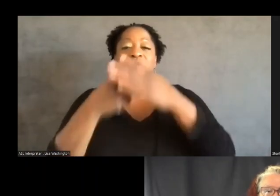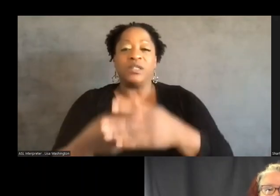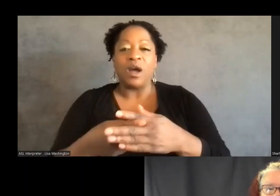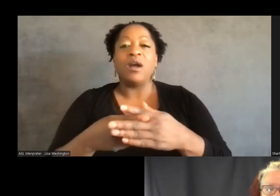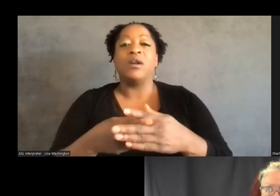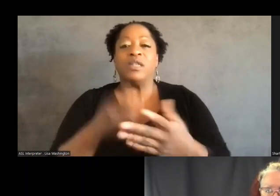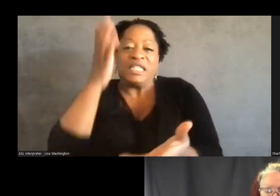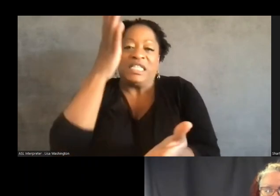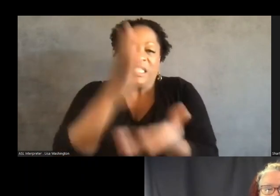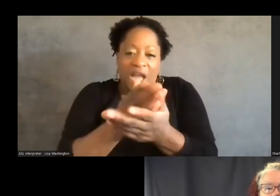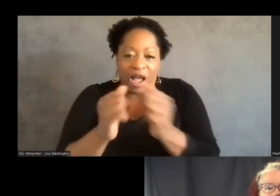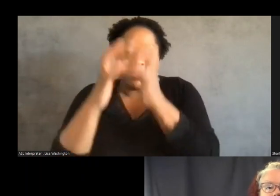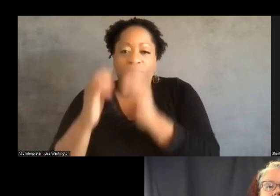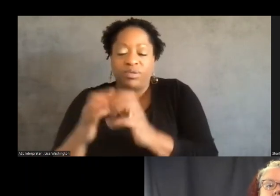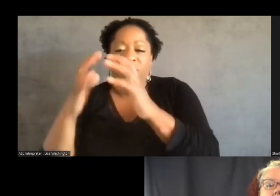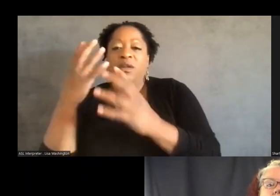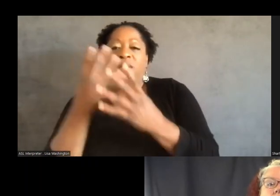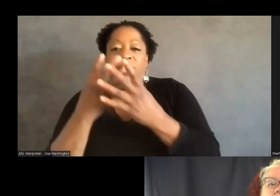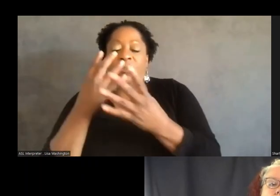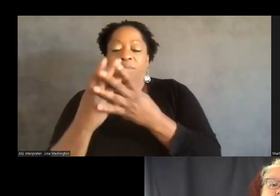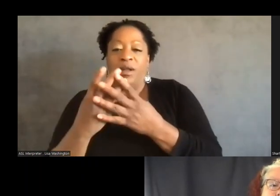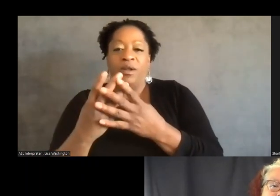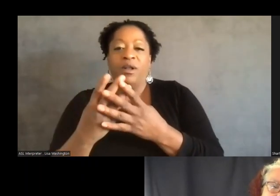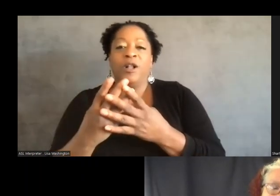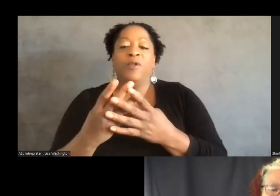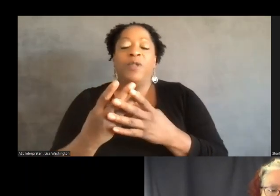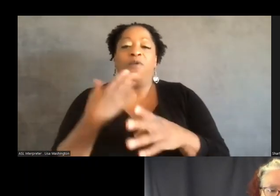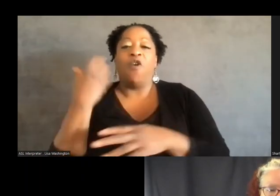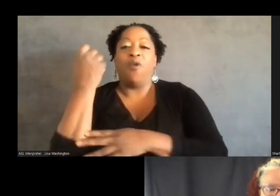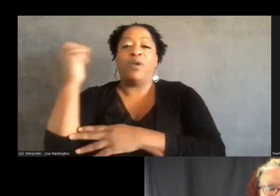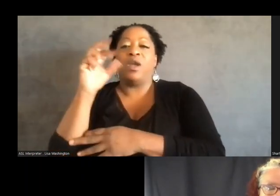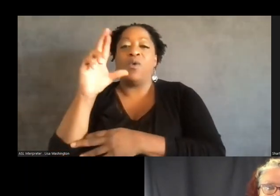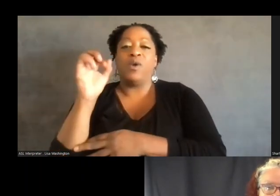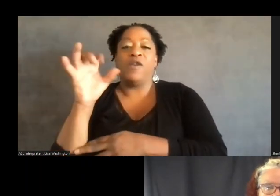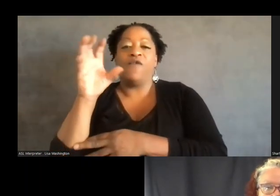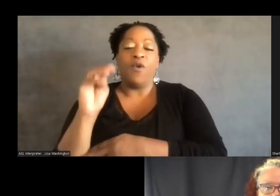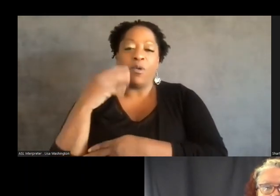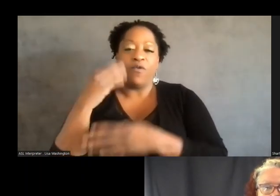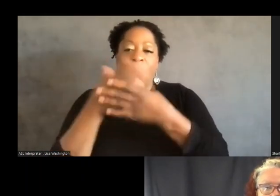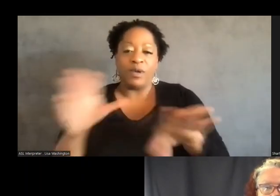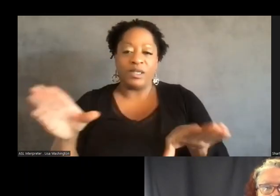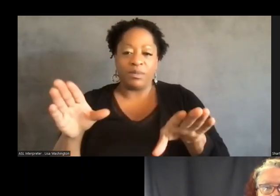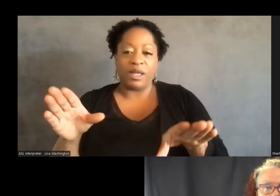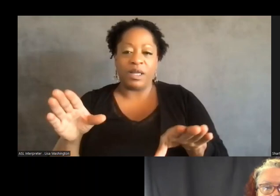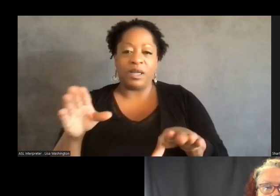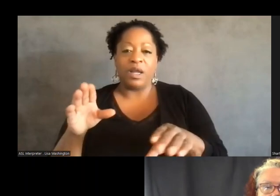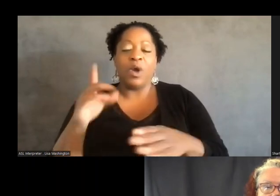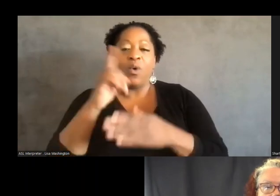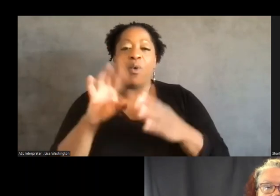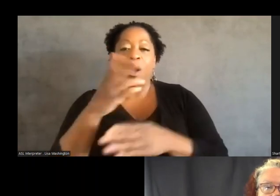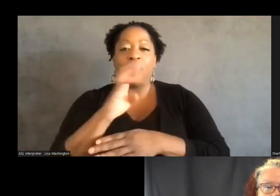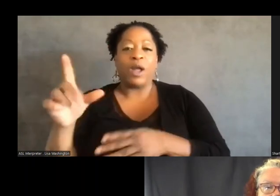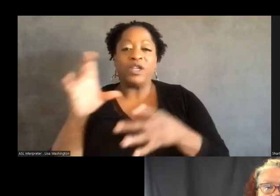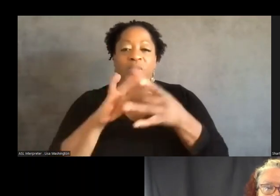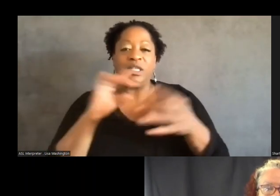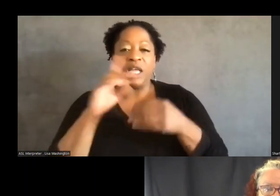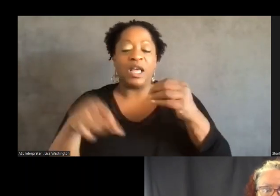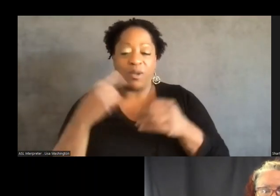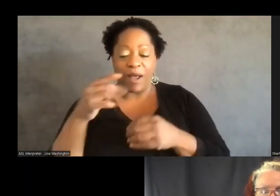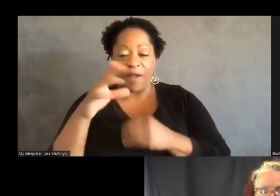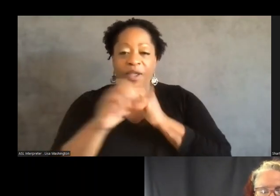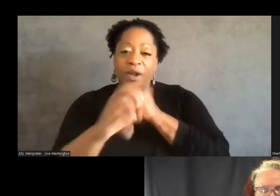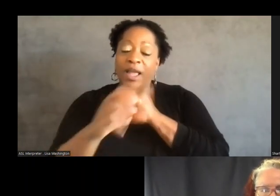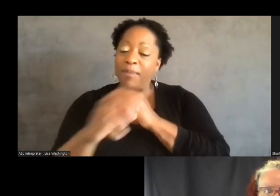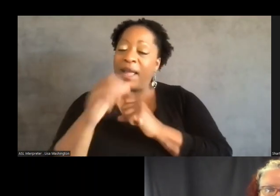right? Before we as reformers and abolitionists are actually split, right? I think about what Rachel said with their campaign